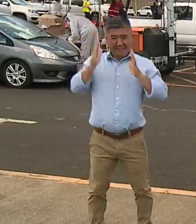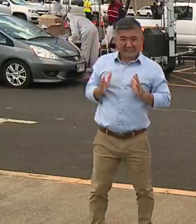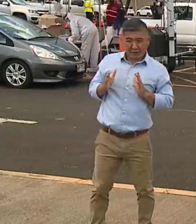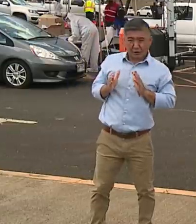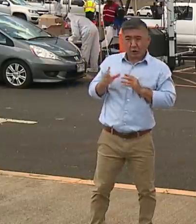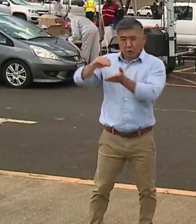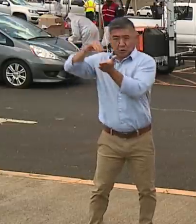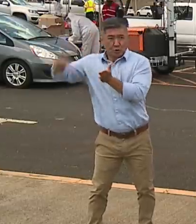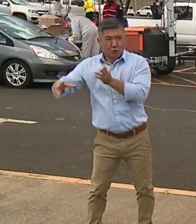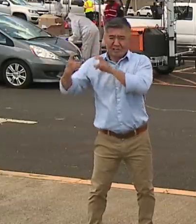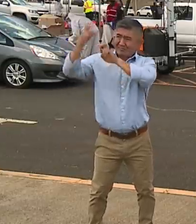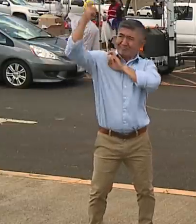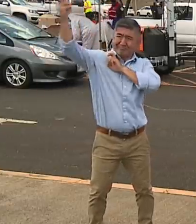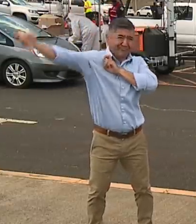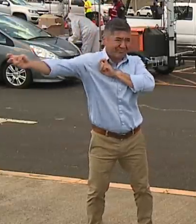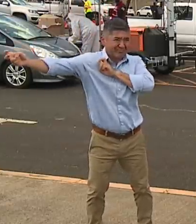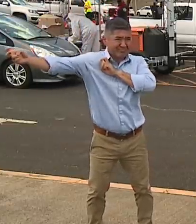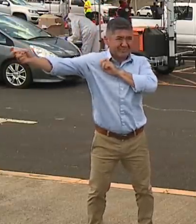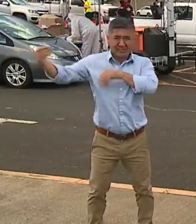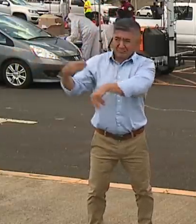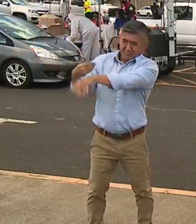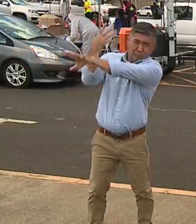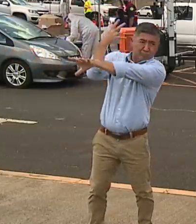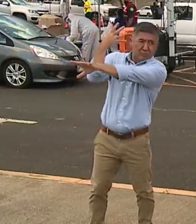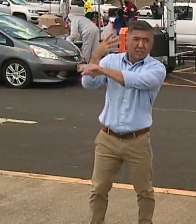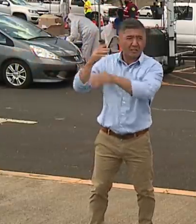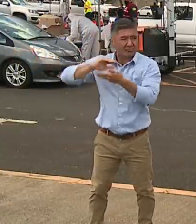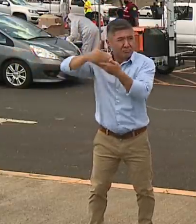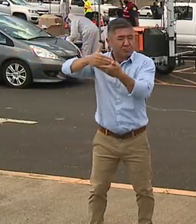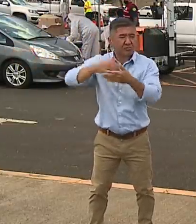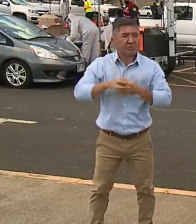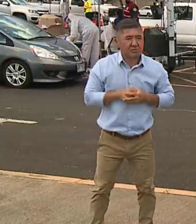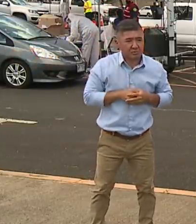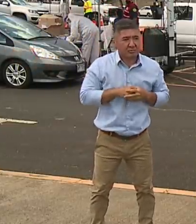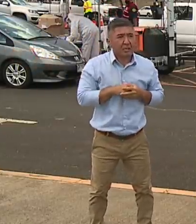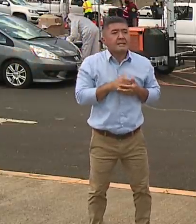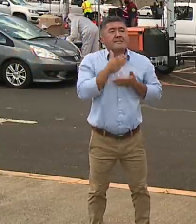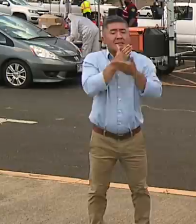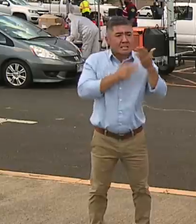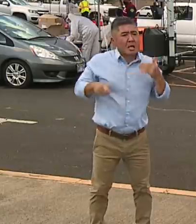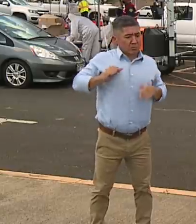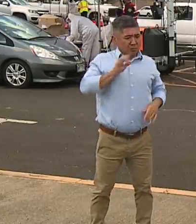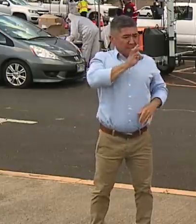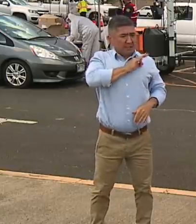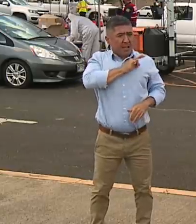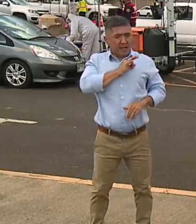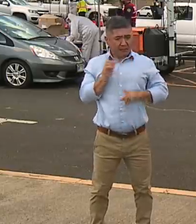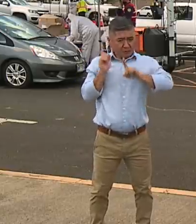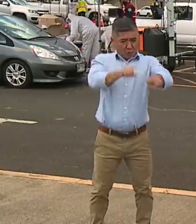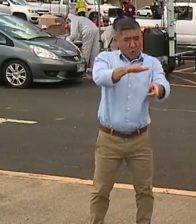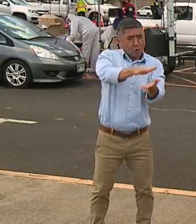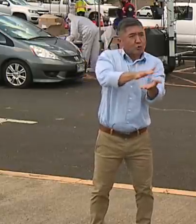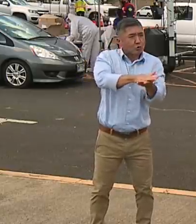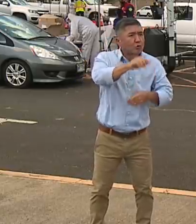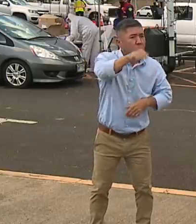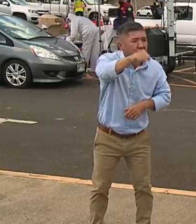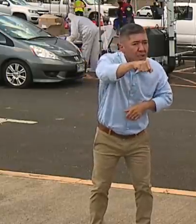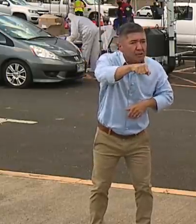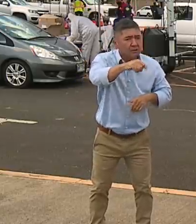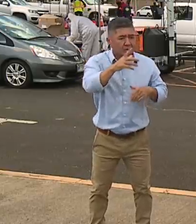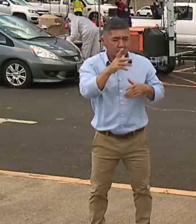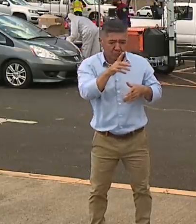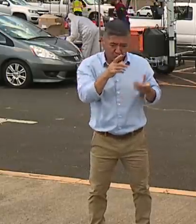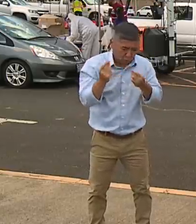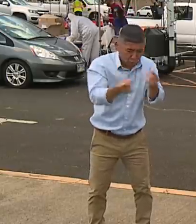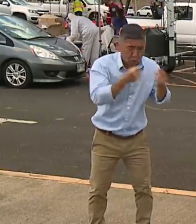campus. You know, essential workers are allowed on a campus to keep things functioning. But students should not be on campus to